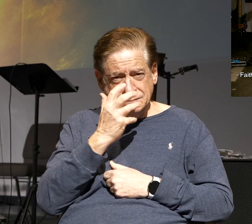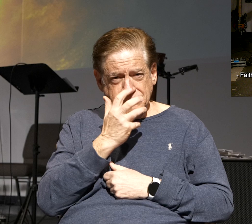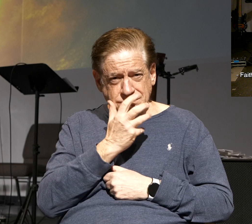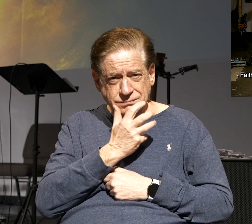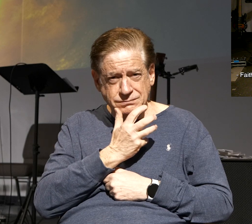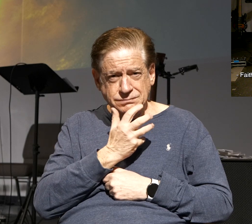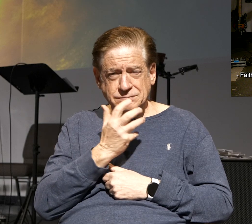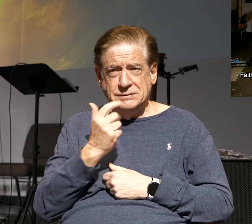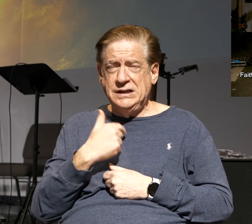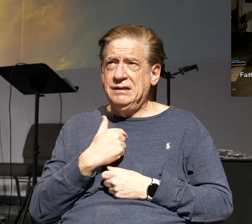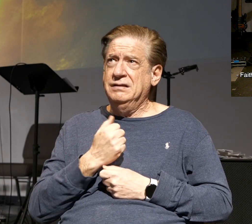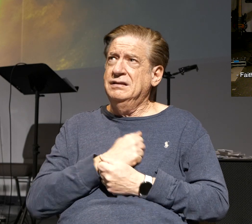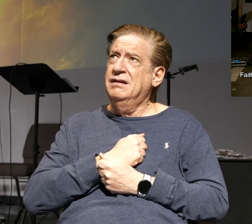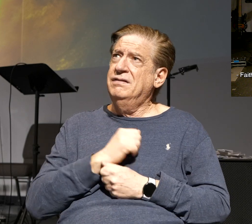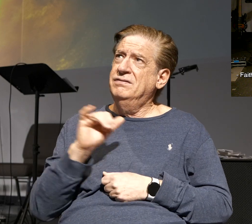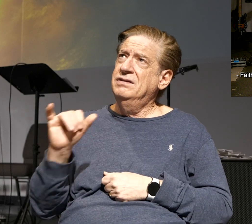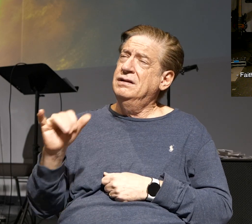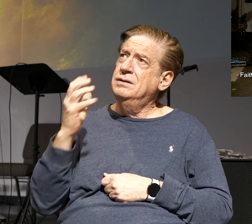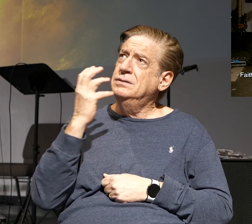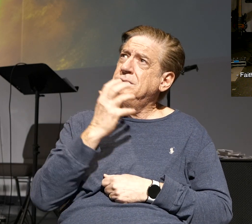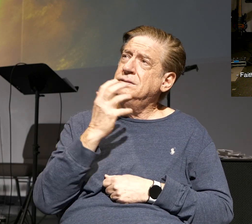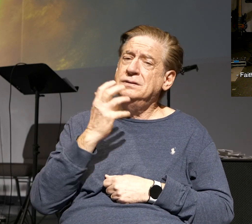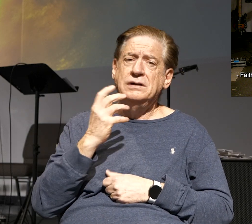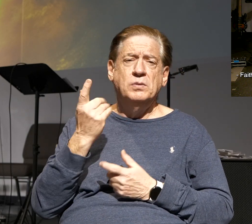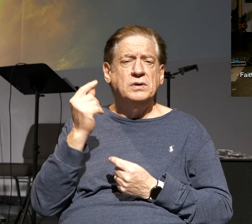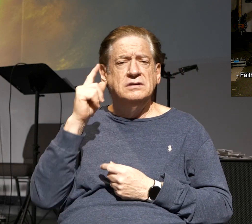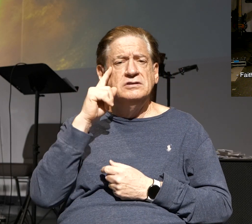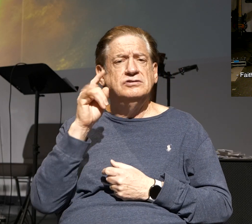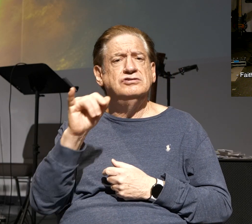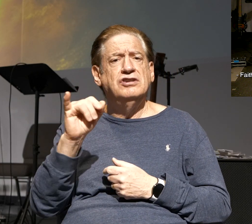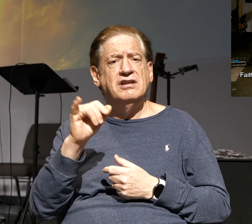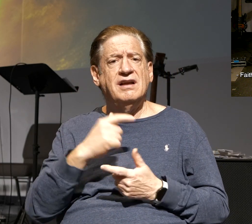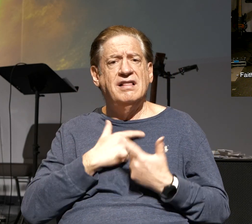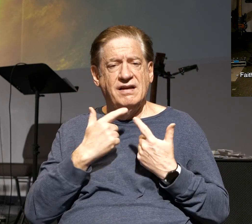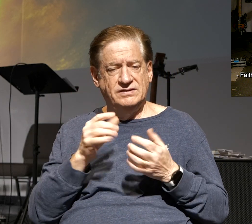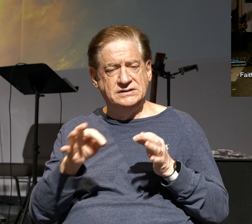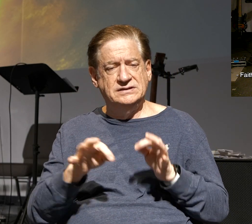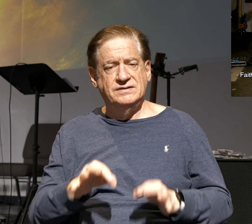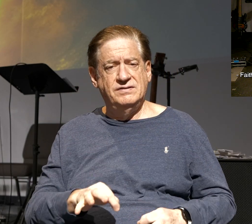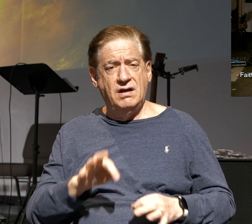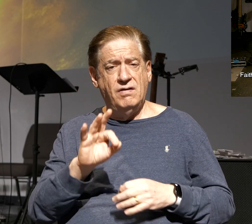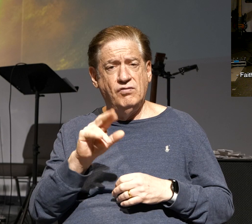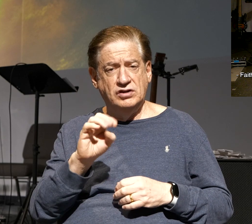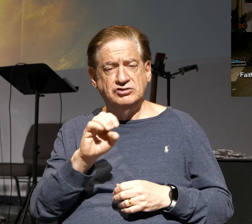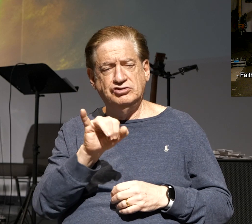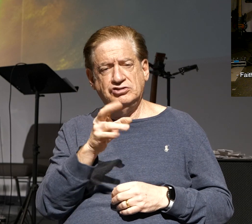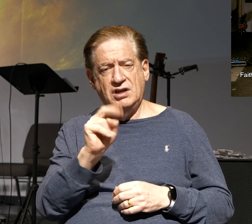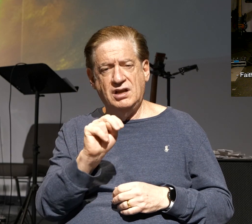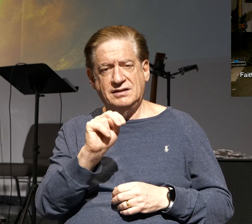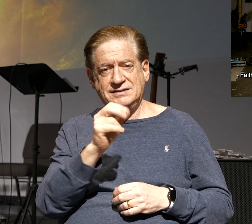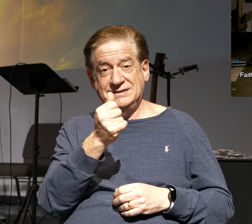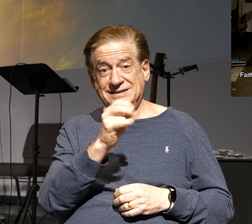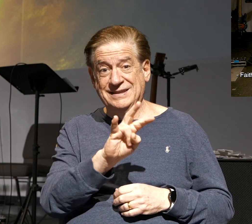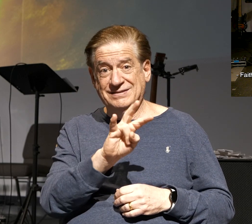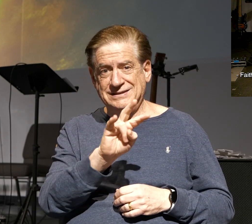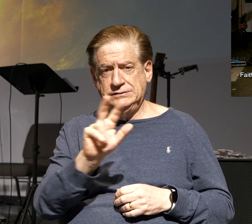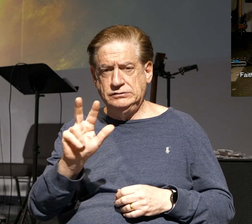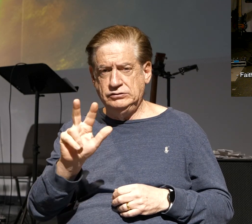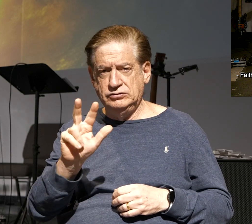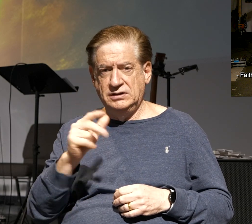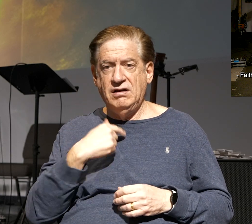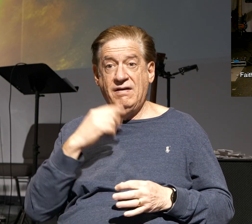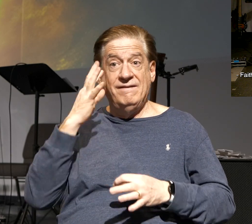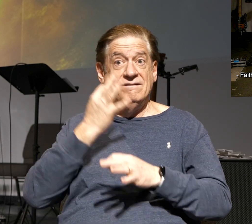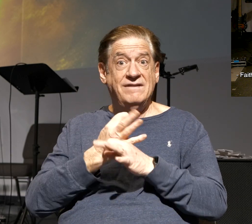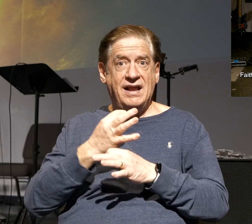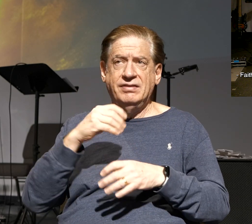So what is this eternal life? Well, He defines it for us in John 17, 3. So we put our faith in Christ, we have